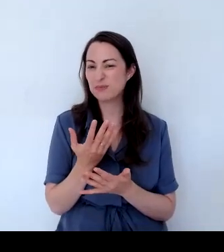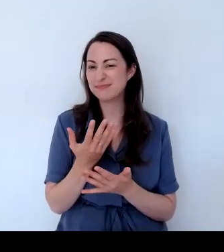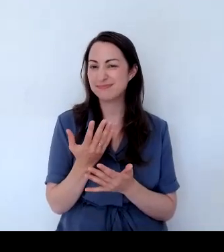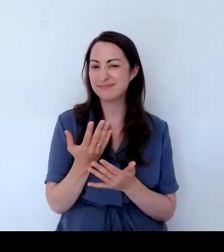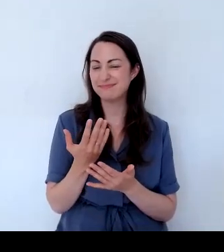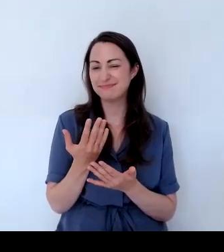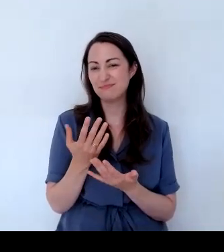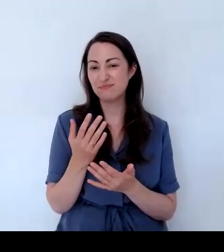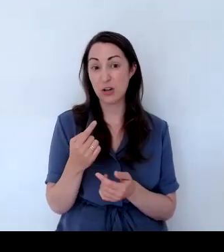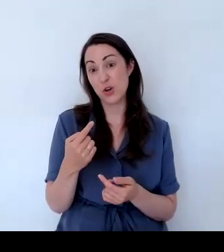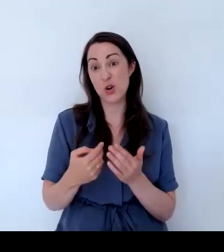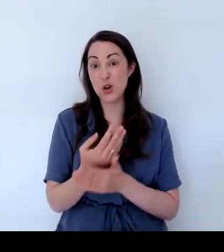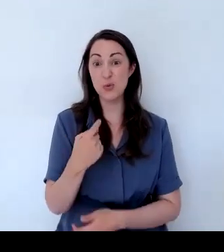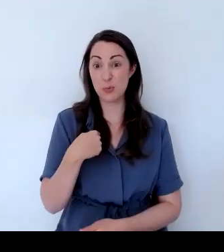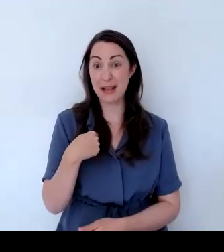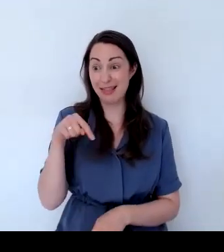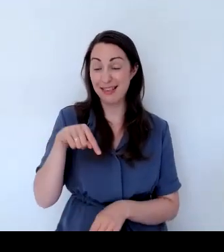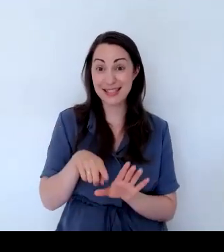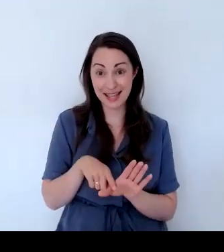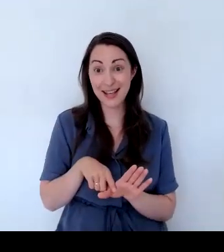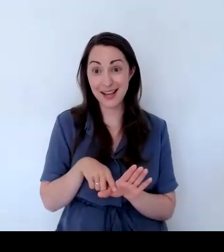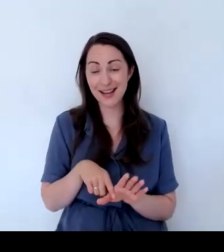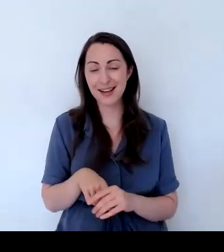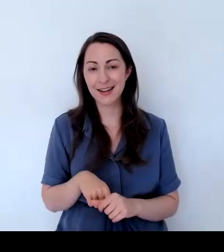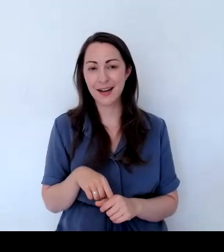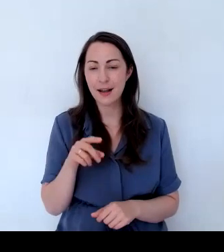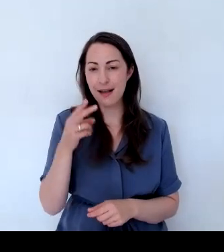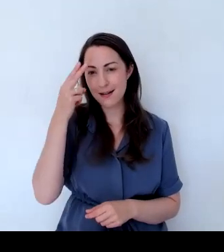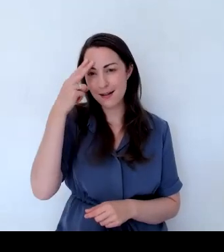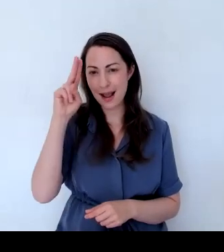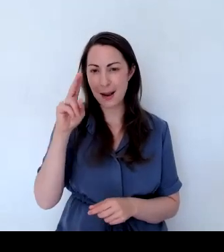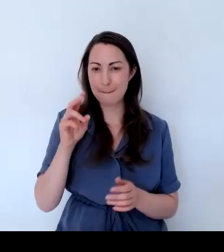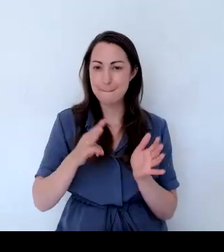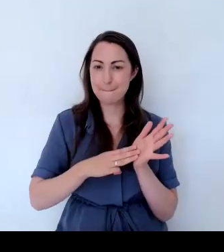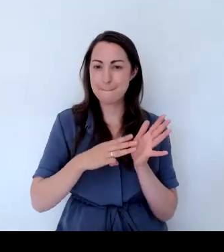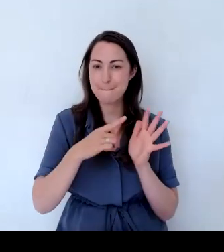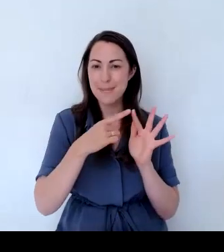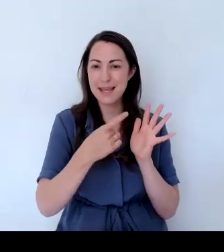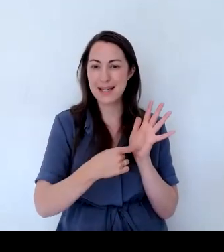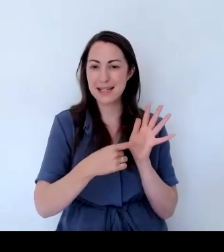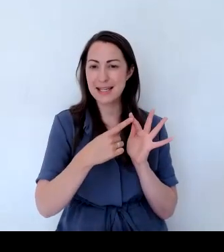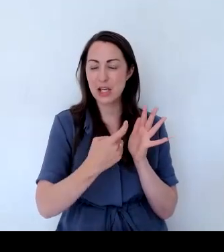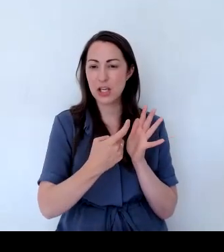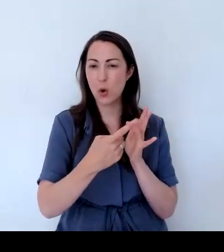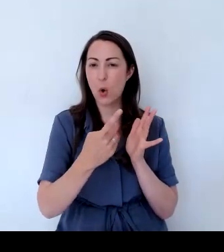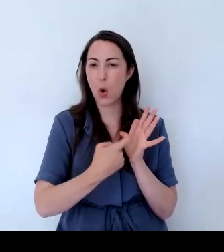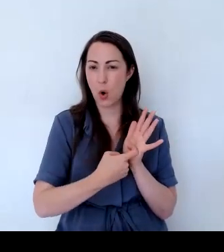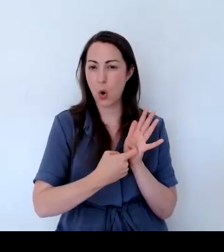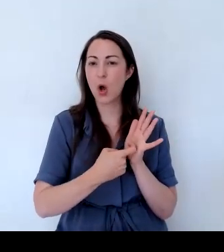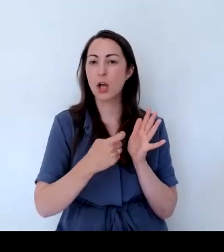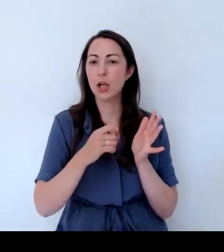new to me this year anyway. It's called Meteor Shower. And like traditional